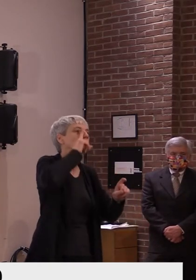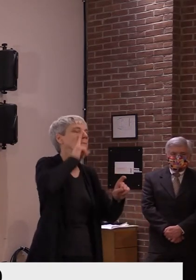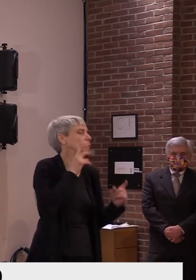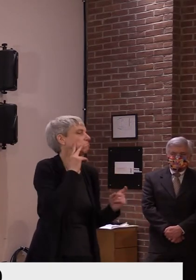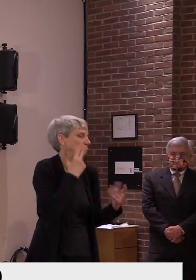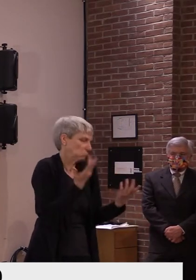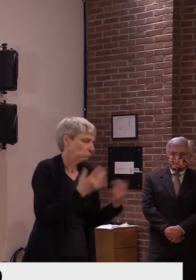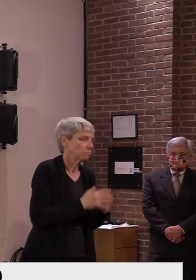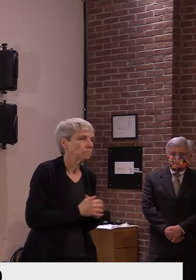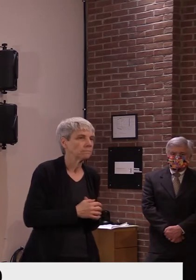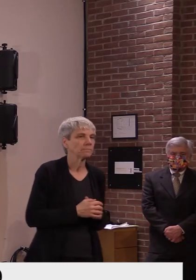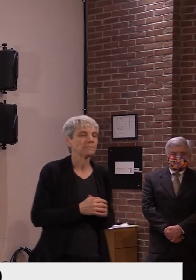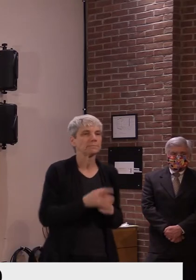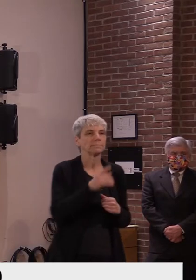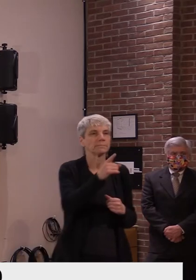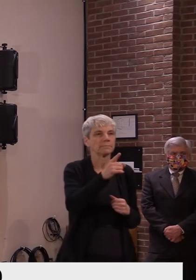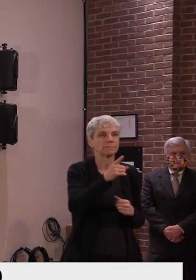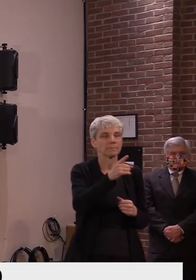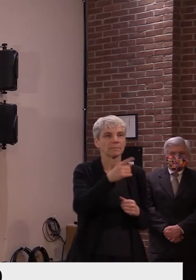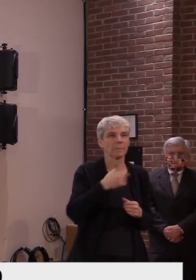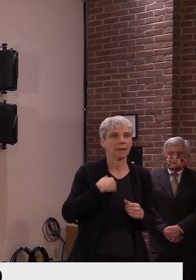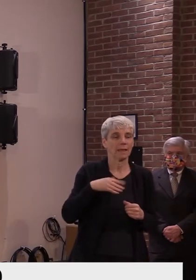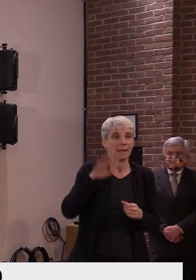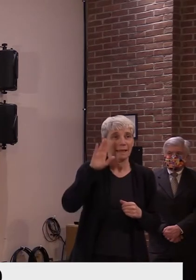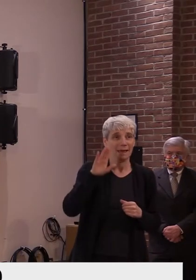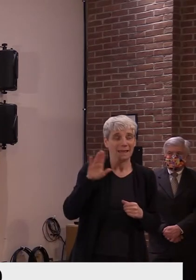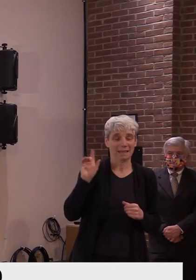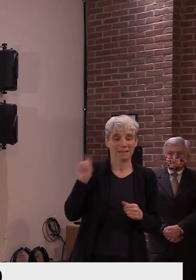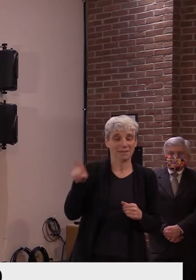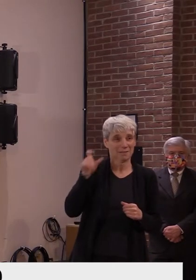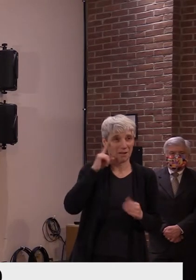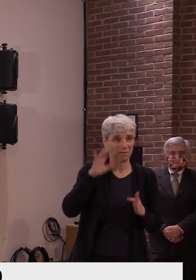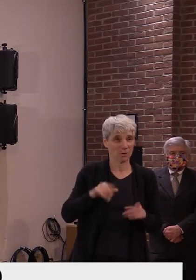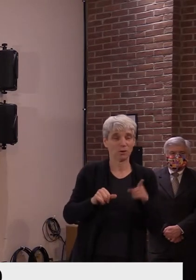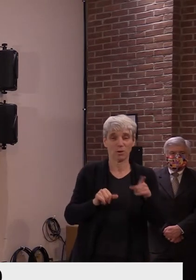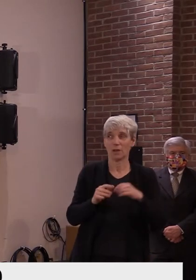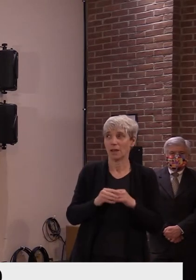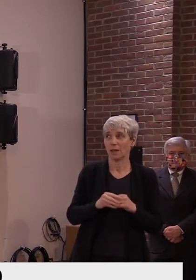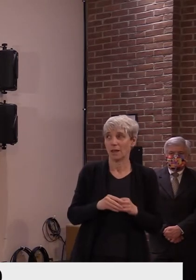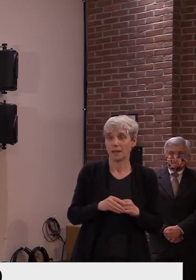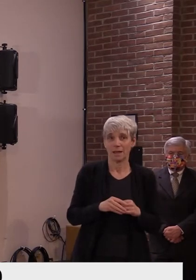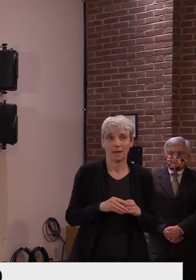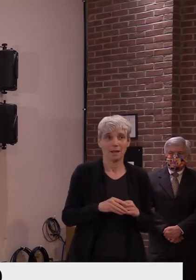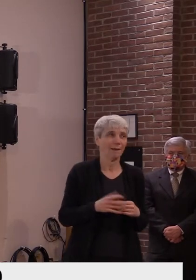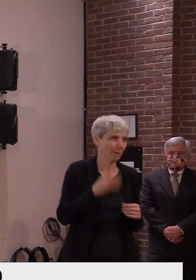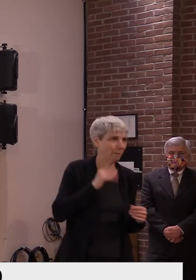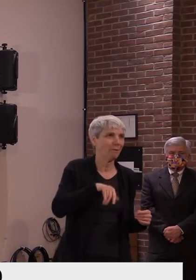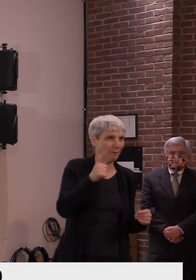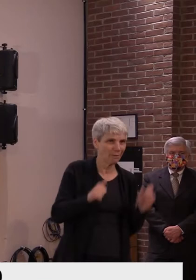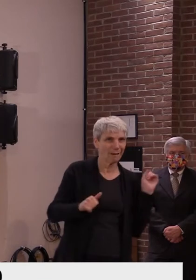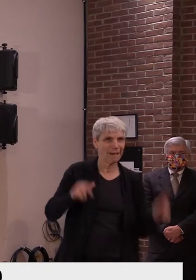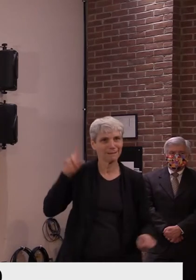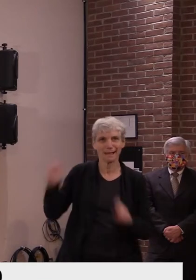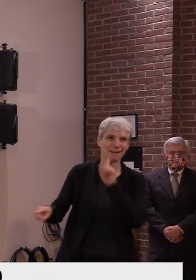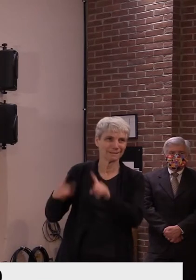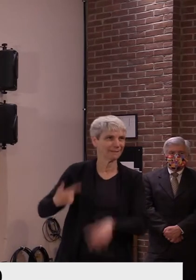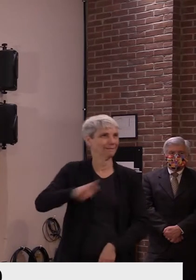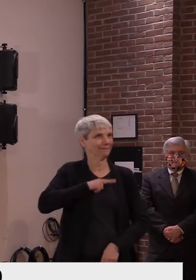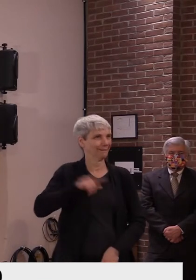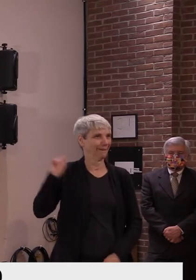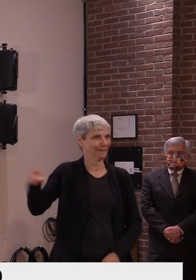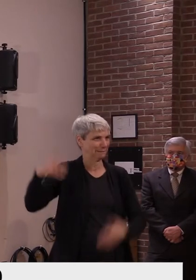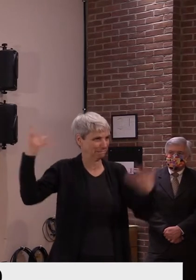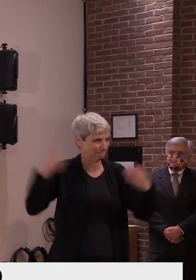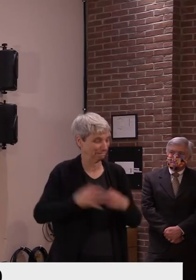Governor, I guess it's my turn to ask the question, but I, are you, have you come to a decision on, uh,